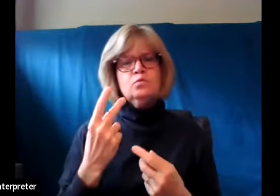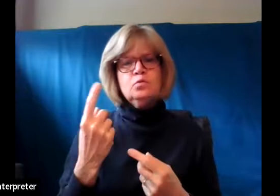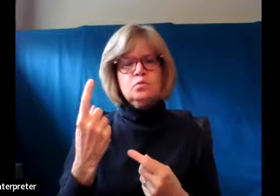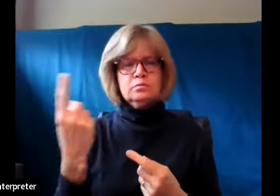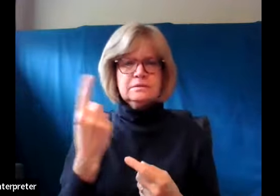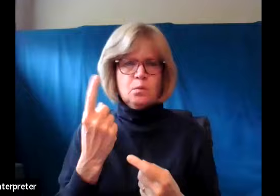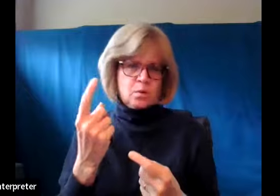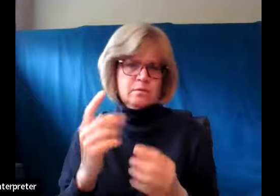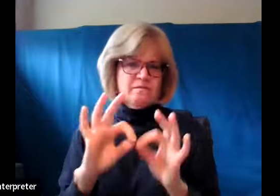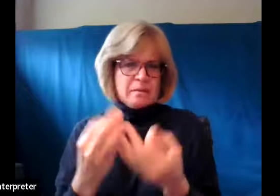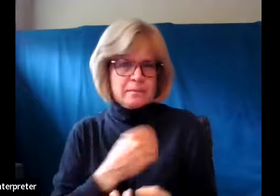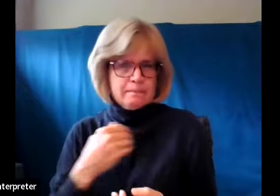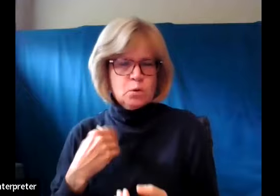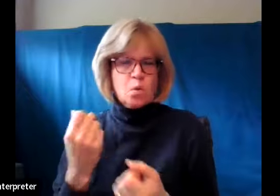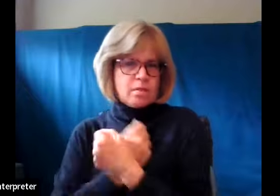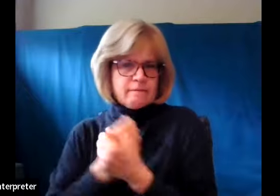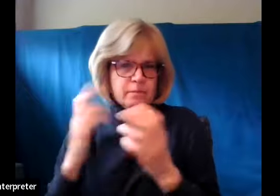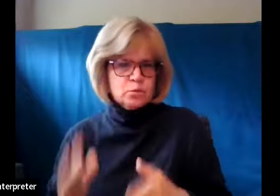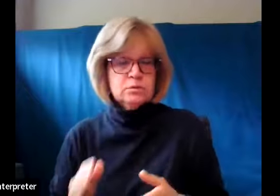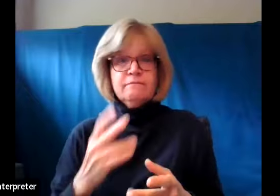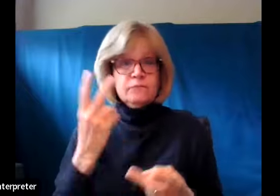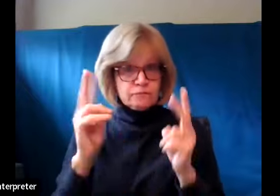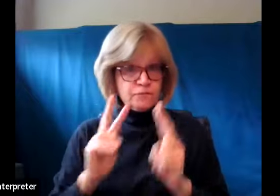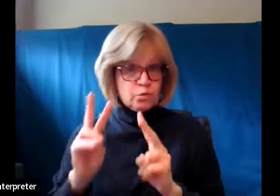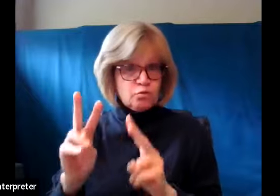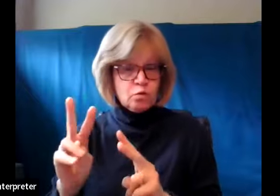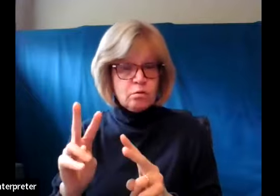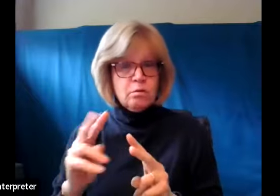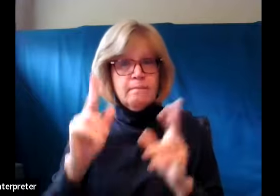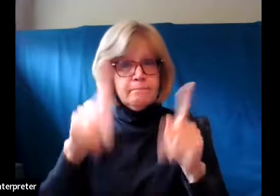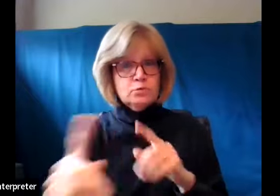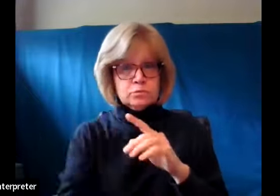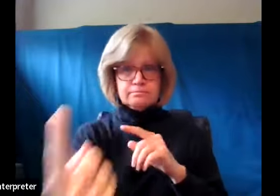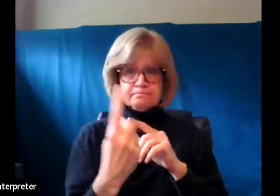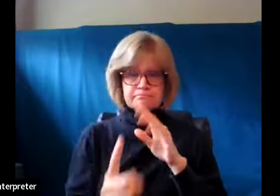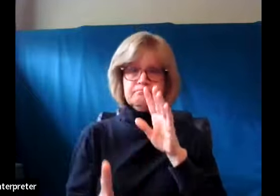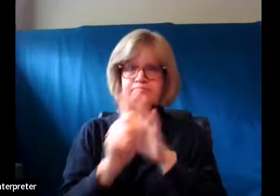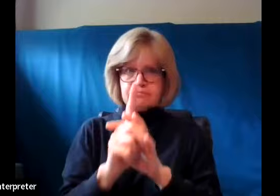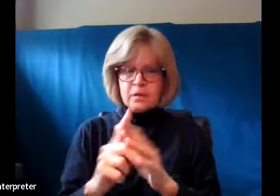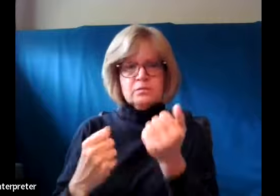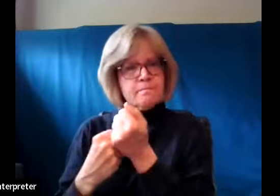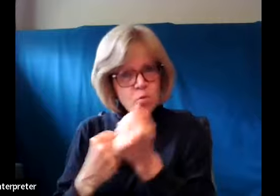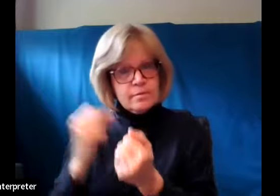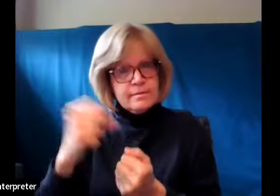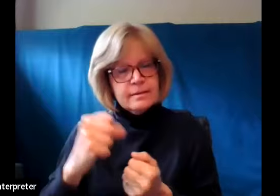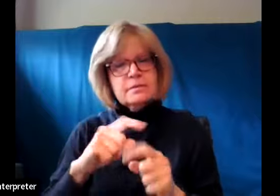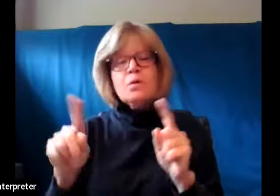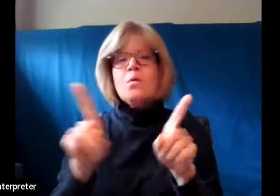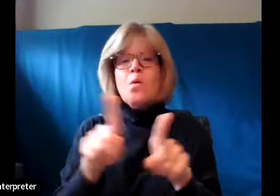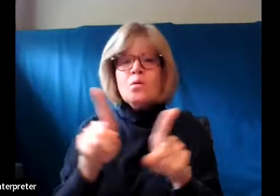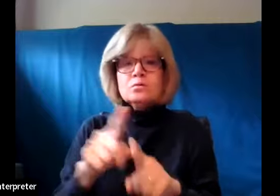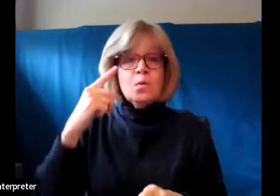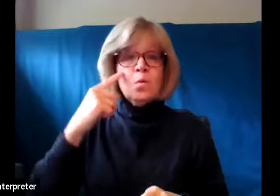ones. To support us, but also to witness to the shared. Our of the